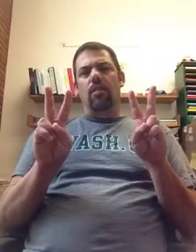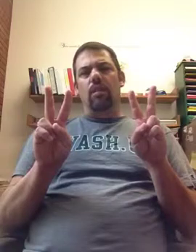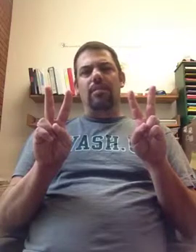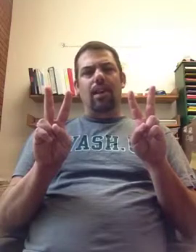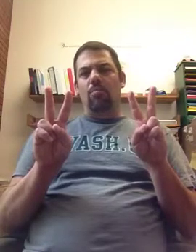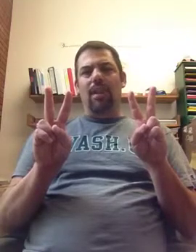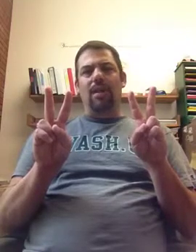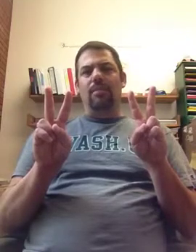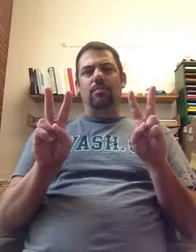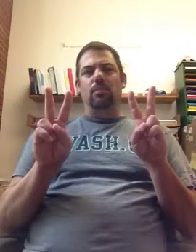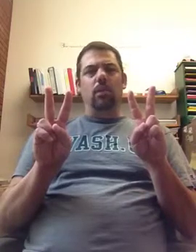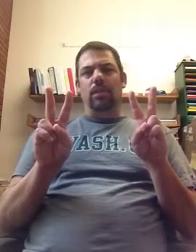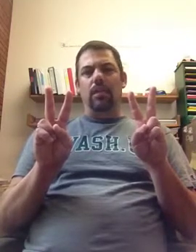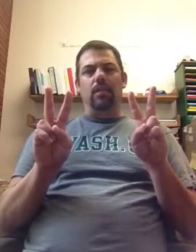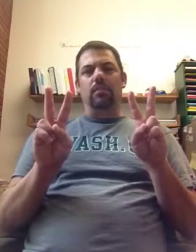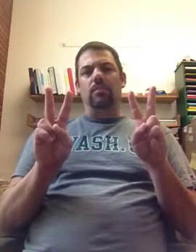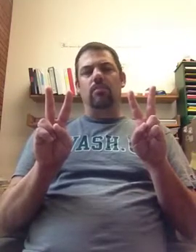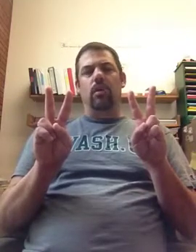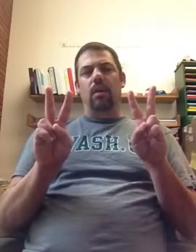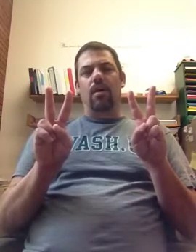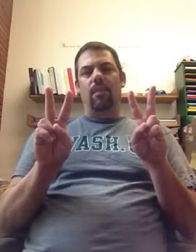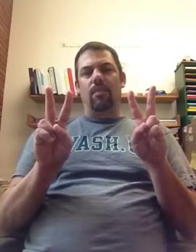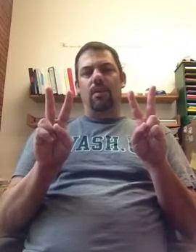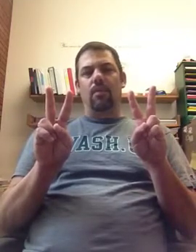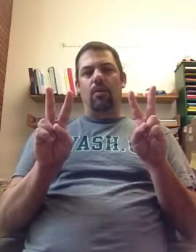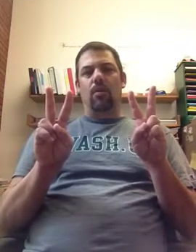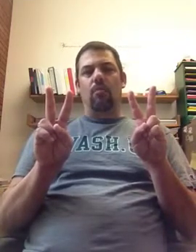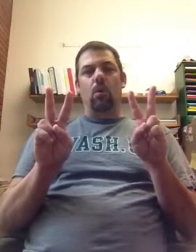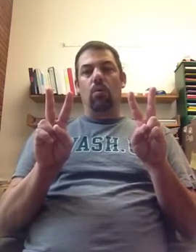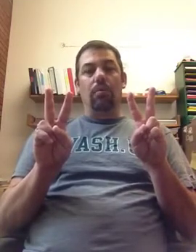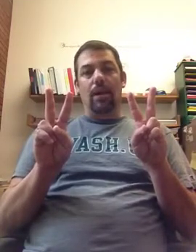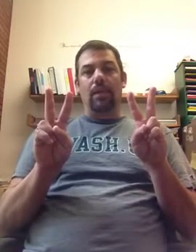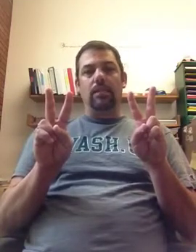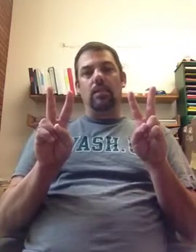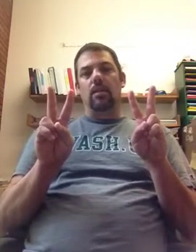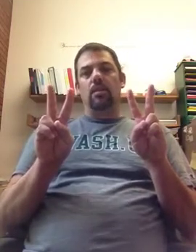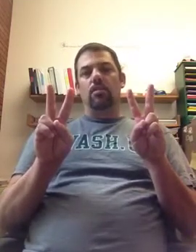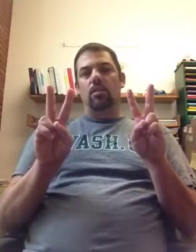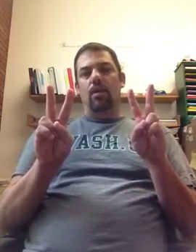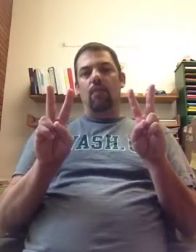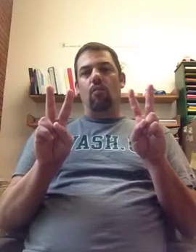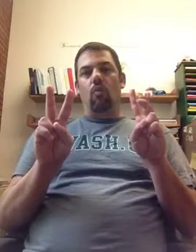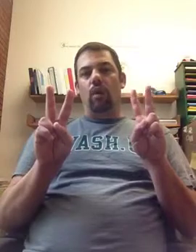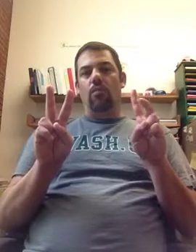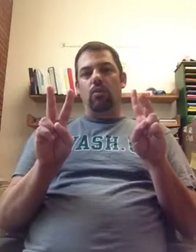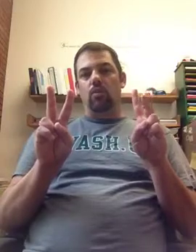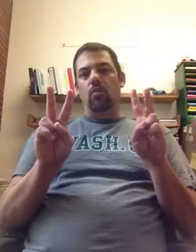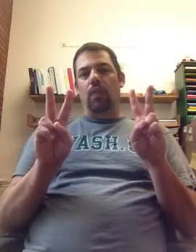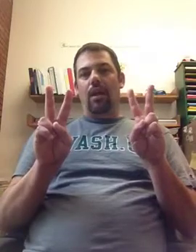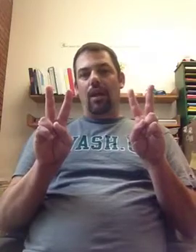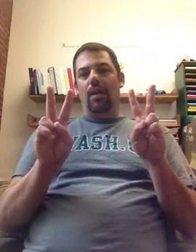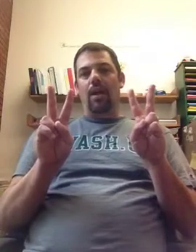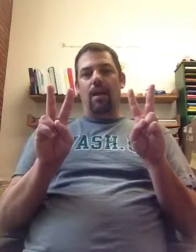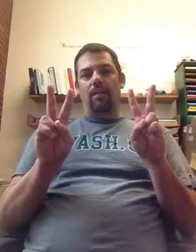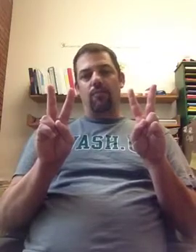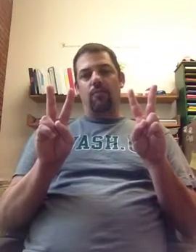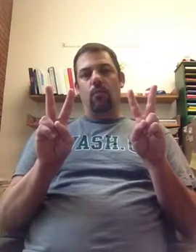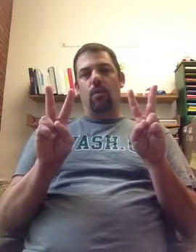the cytoplasm and organelles and whatnot. They become what are called polar bodies. So you only have one mature egg out of this four.